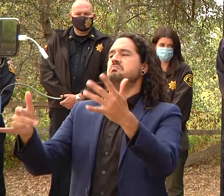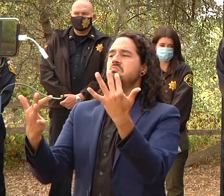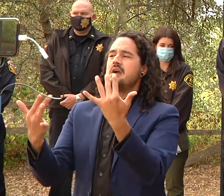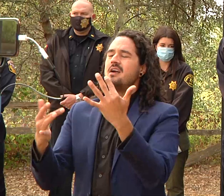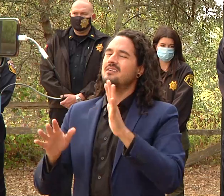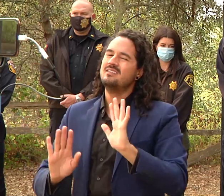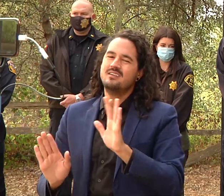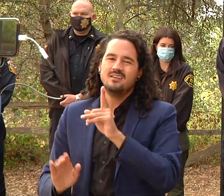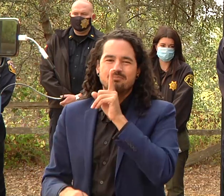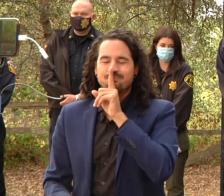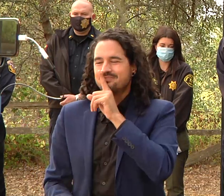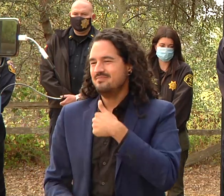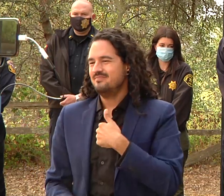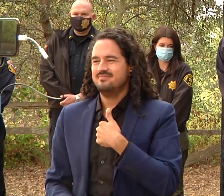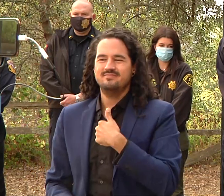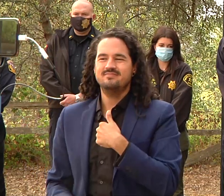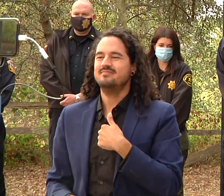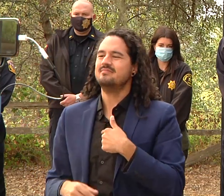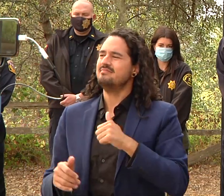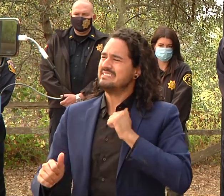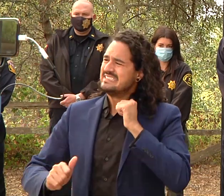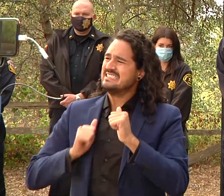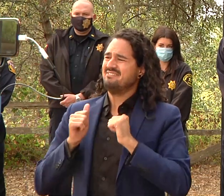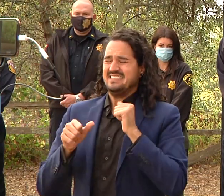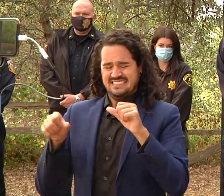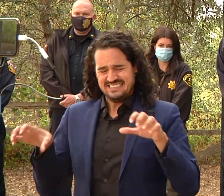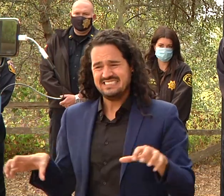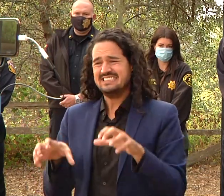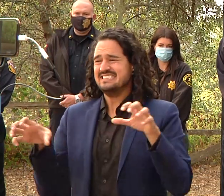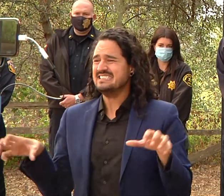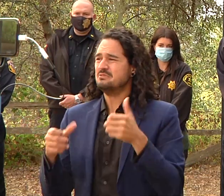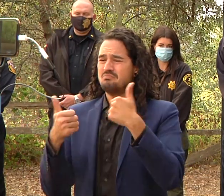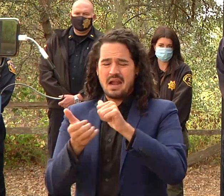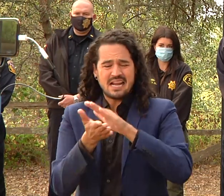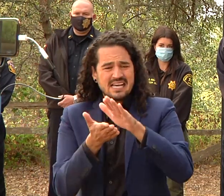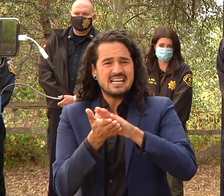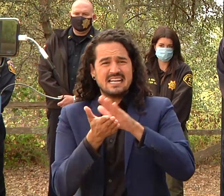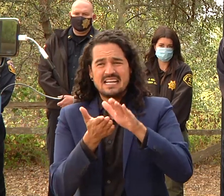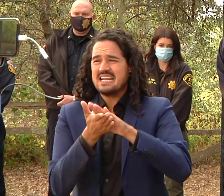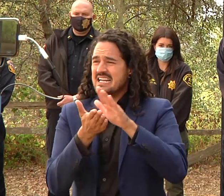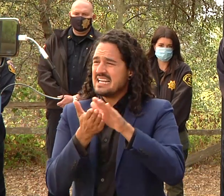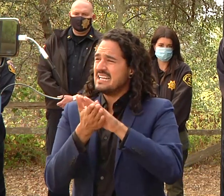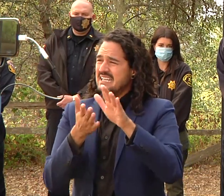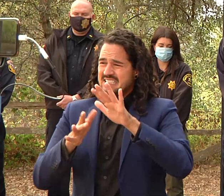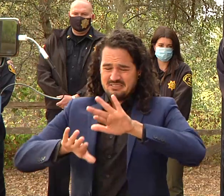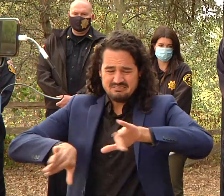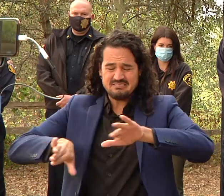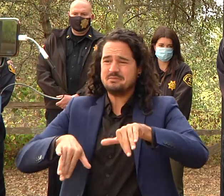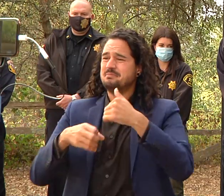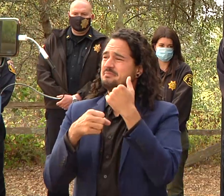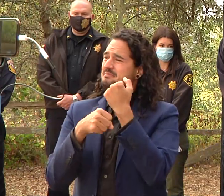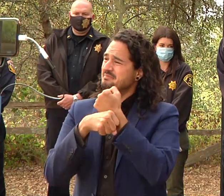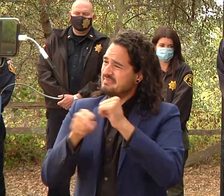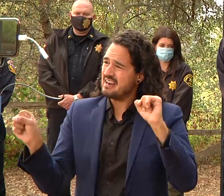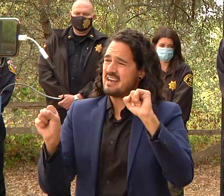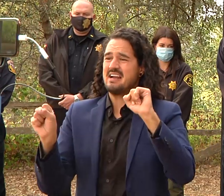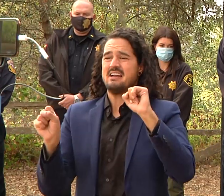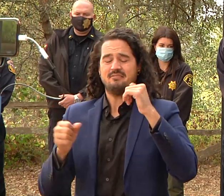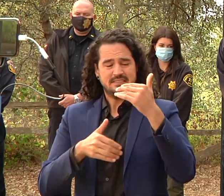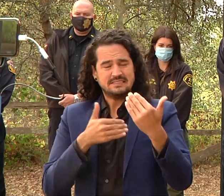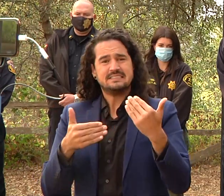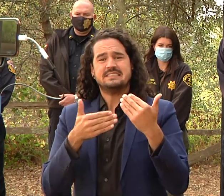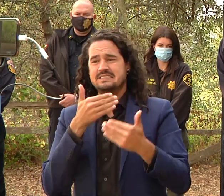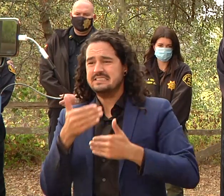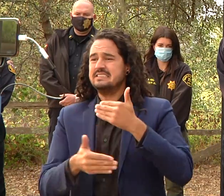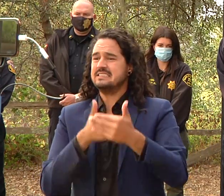it's just that as we are aggressively doing our mop up and making rendering it safe then we are going to suggest and recommend